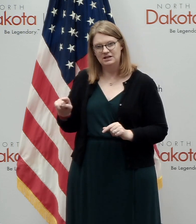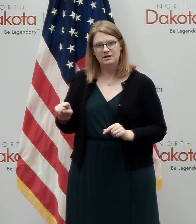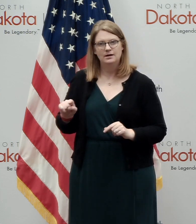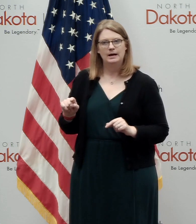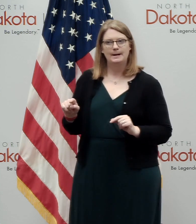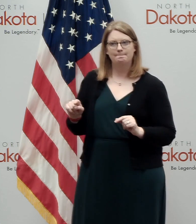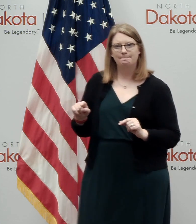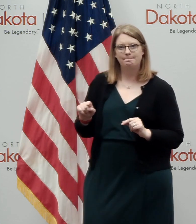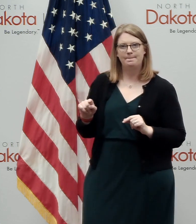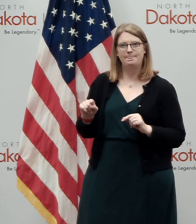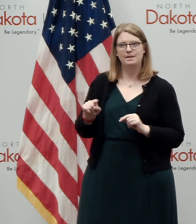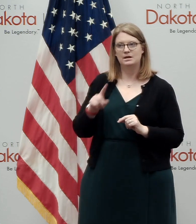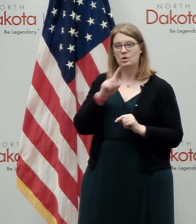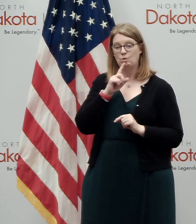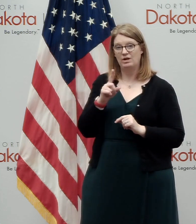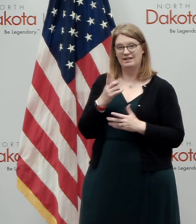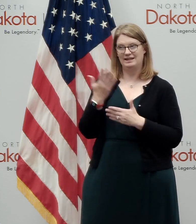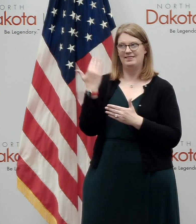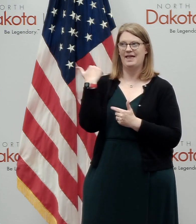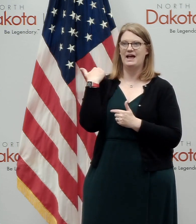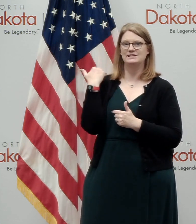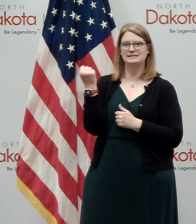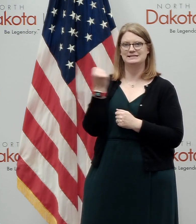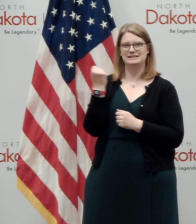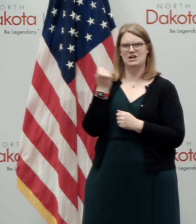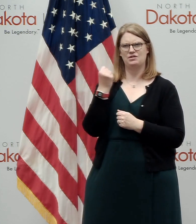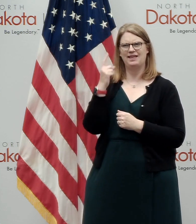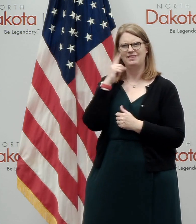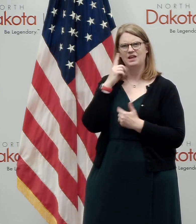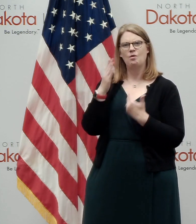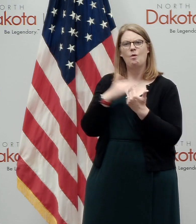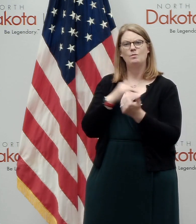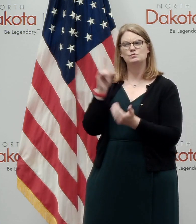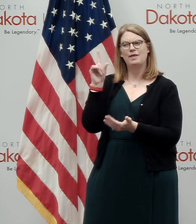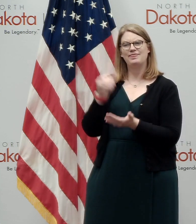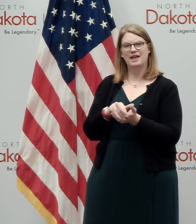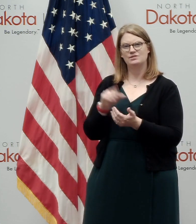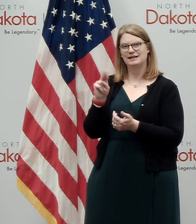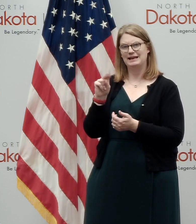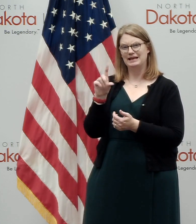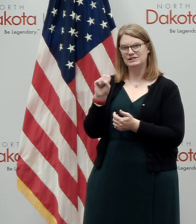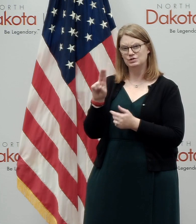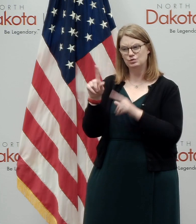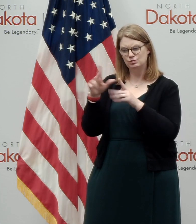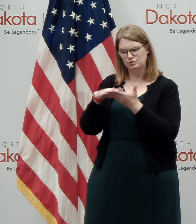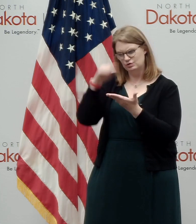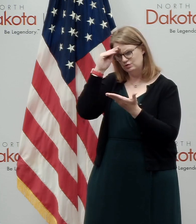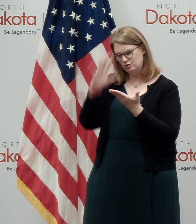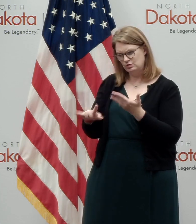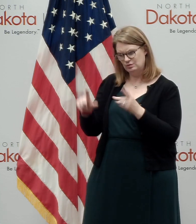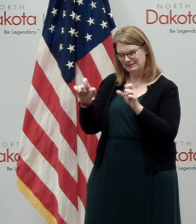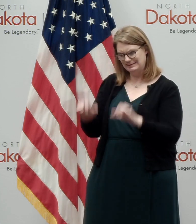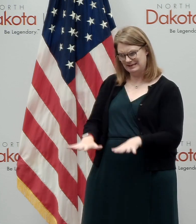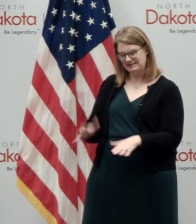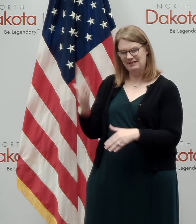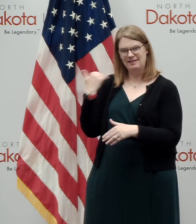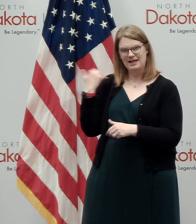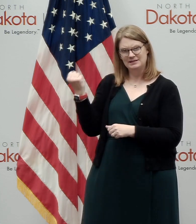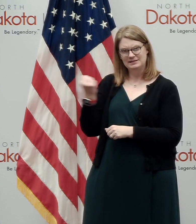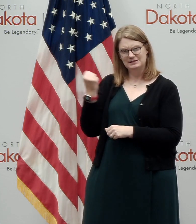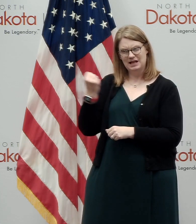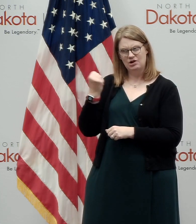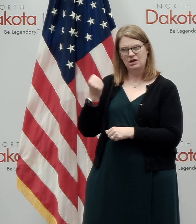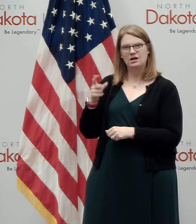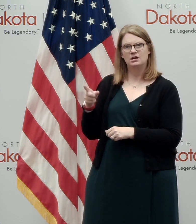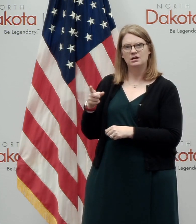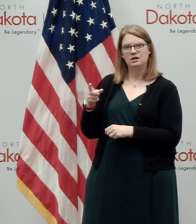uh, you know, great effort last Saturday, I think close to a thousand NDSU students were tested last, uh, Saturday, uh,